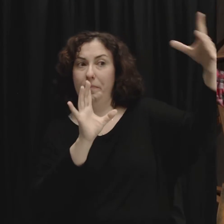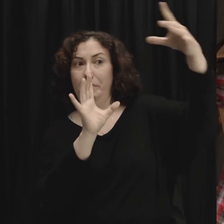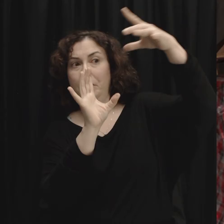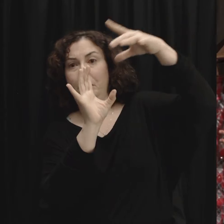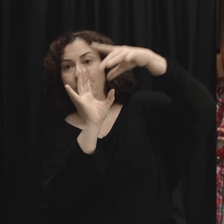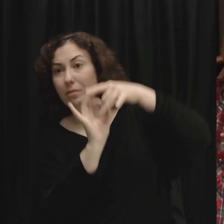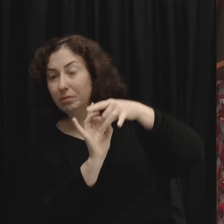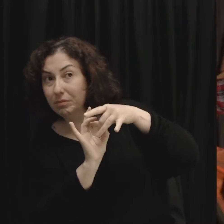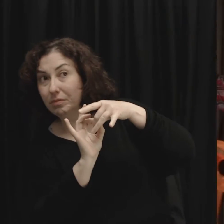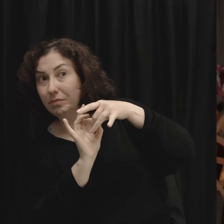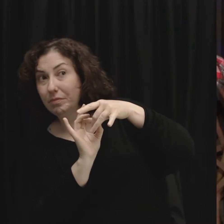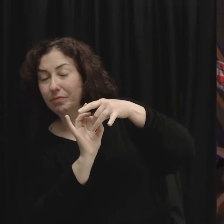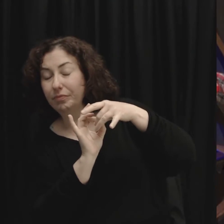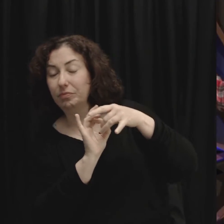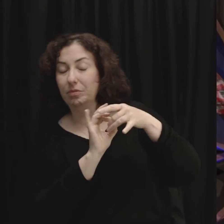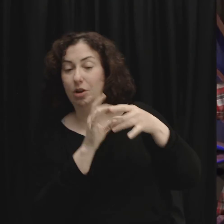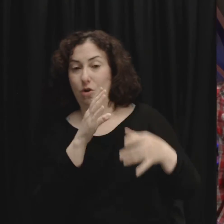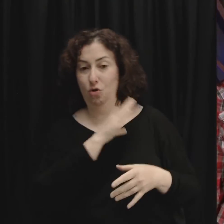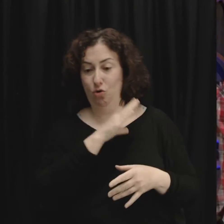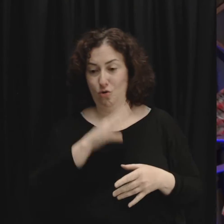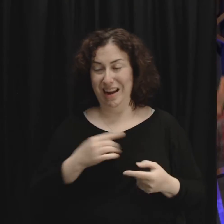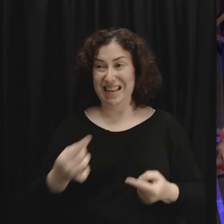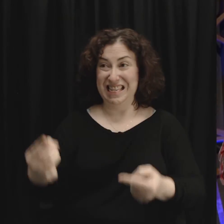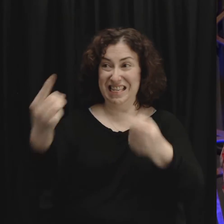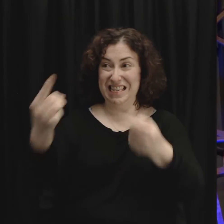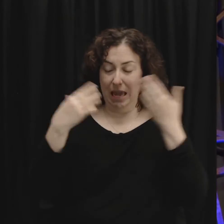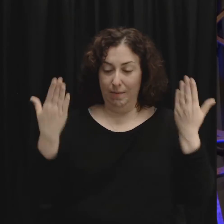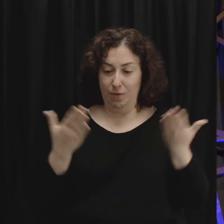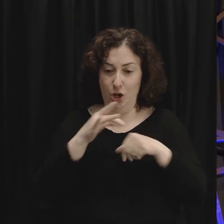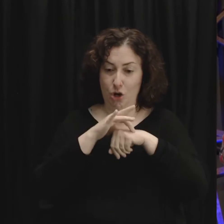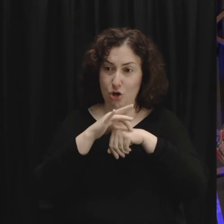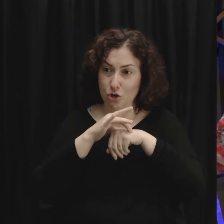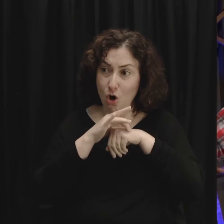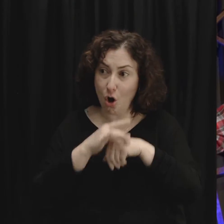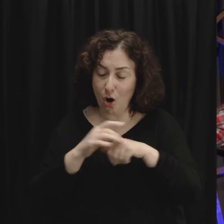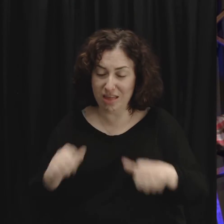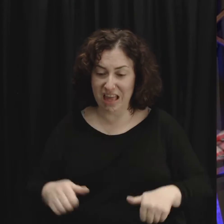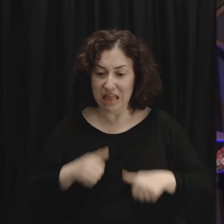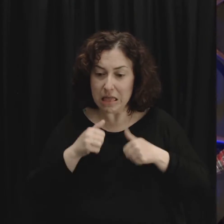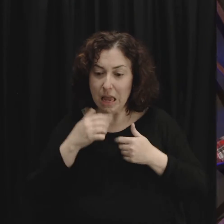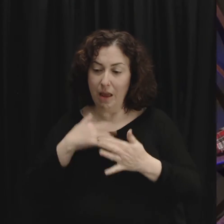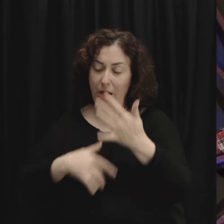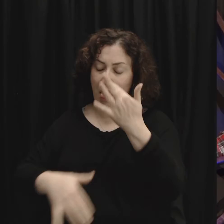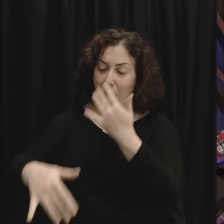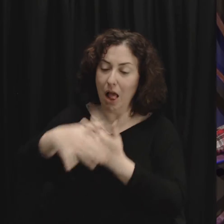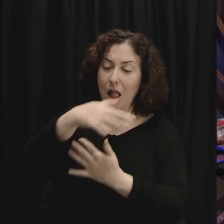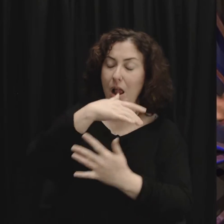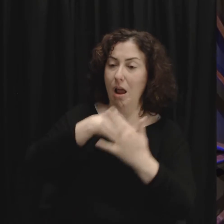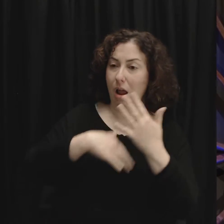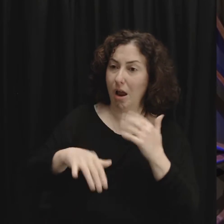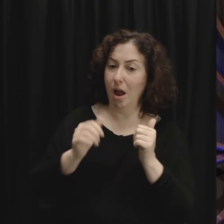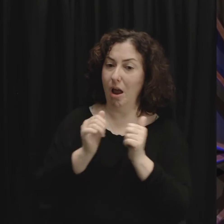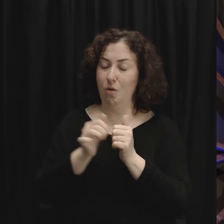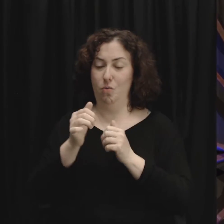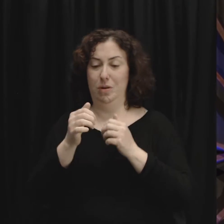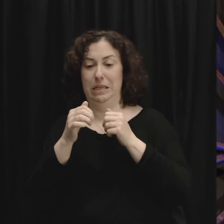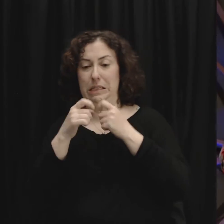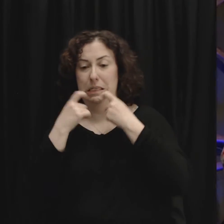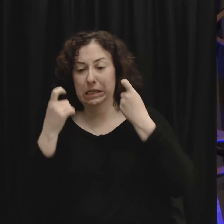splendor and glory of heaven to come and be born in this earth to live among sinful mankind ultimately to lay down his